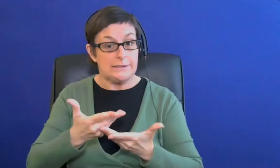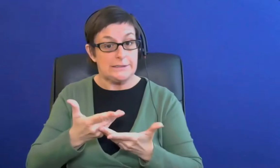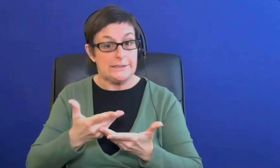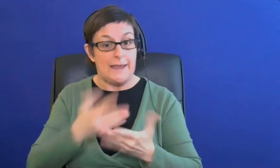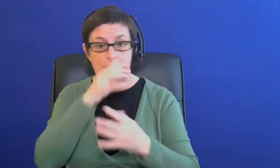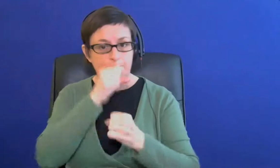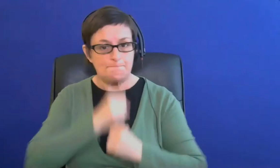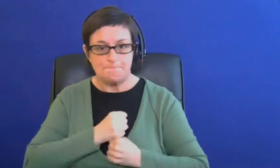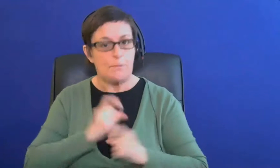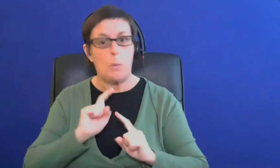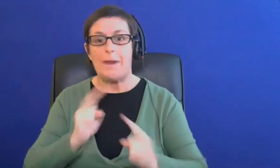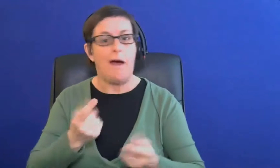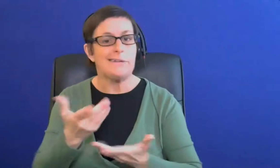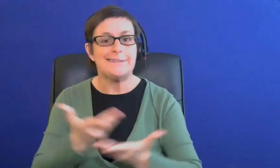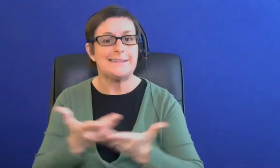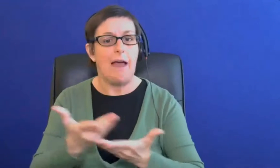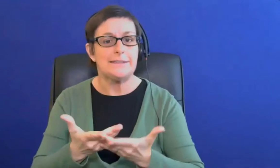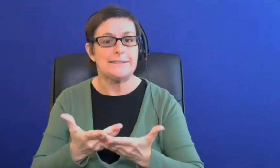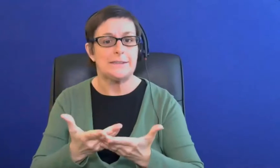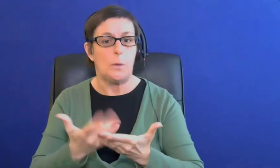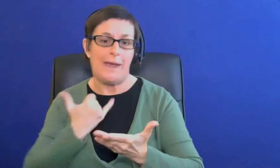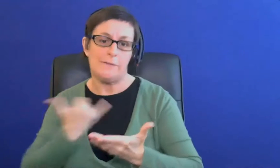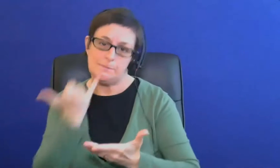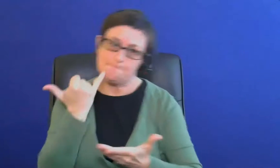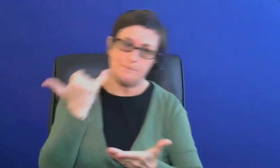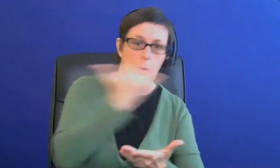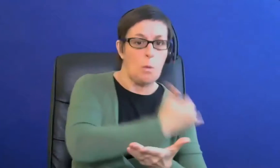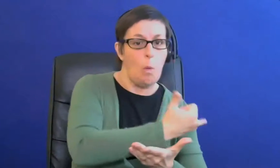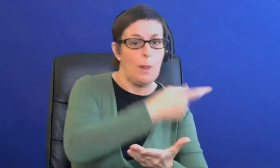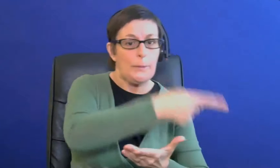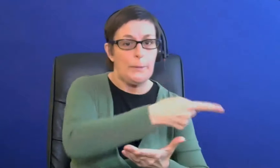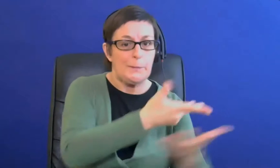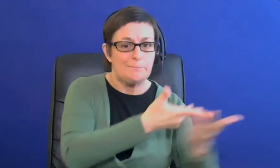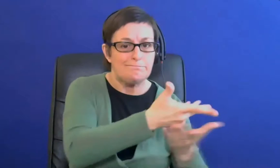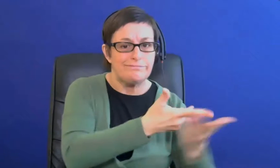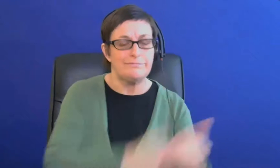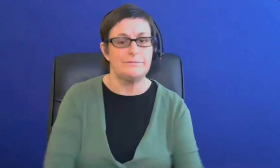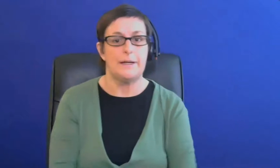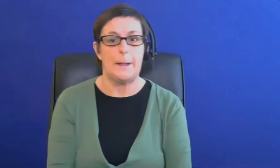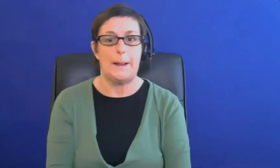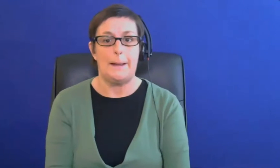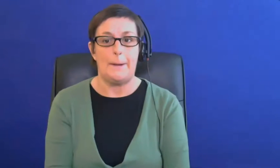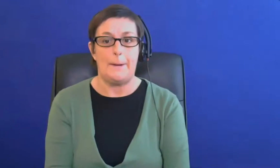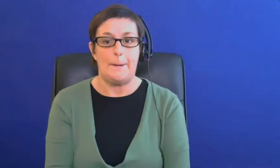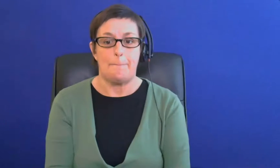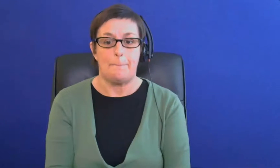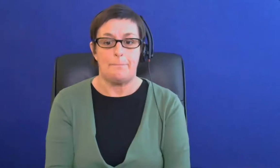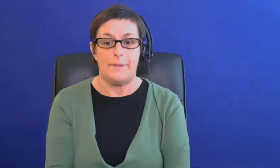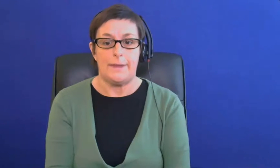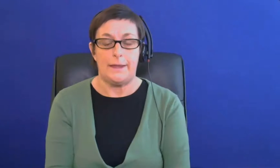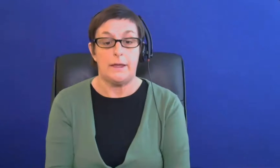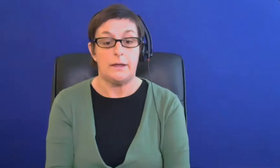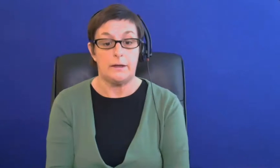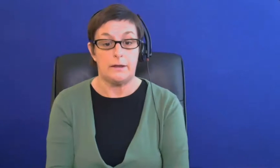account directly with them so we would kind of need to use you as um an intermediary really um and with the supplier